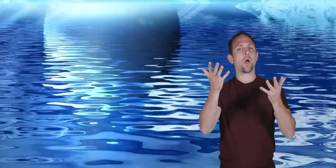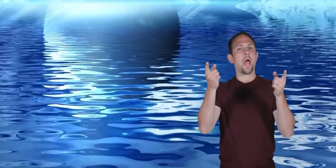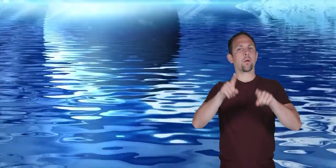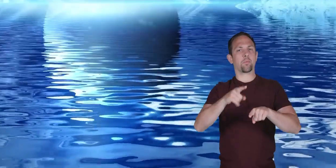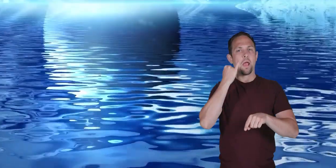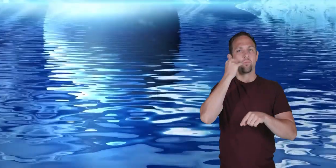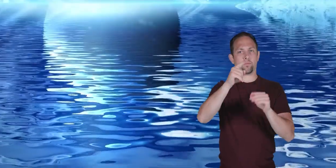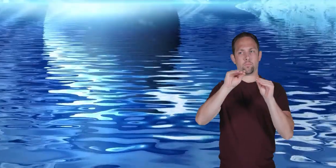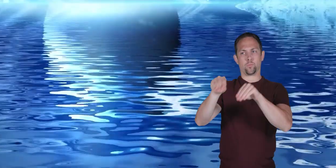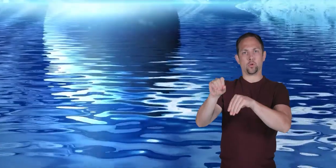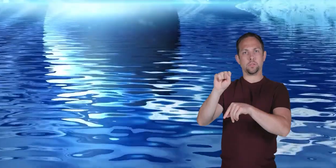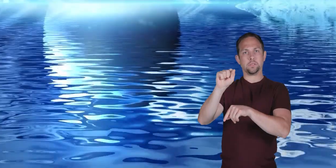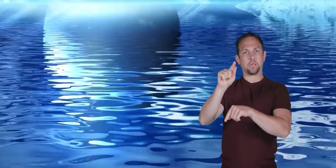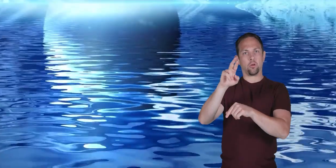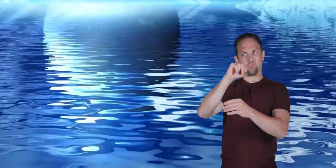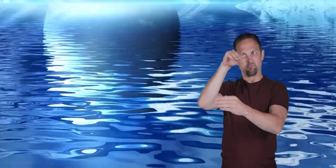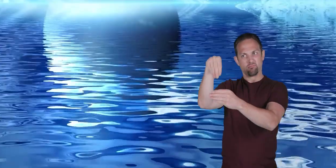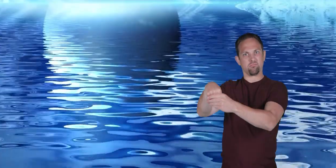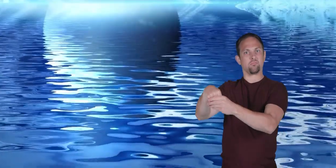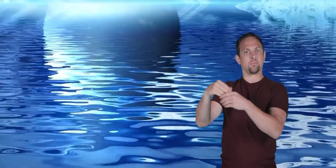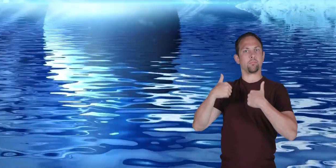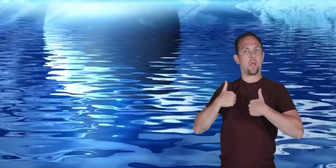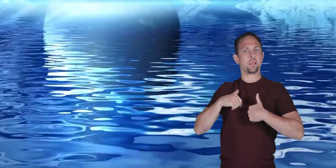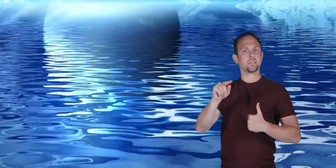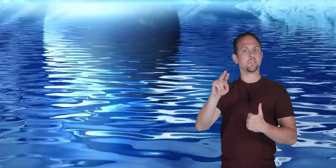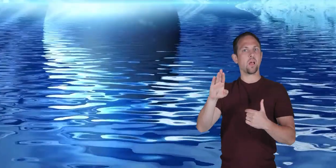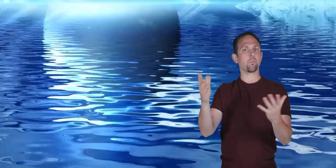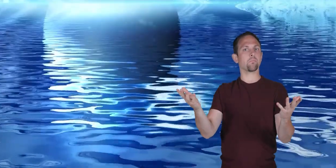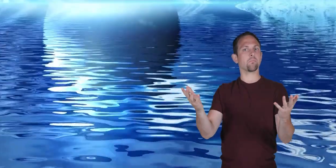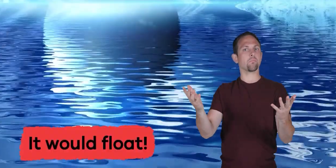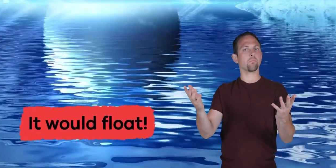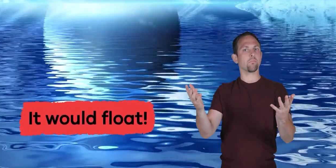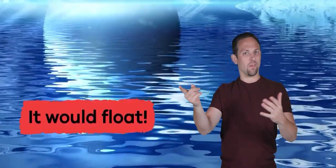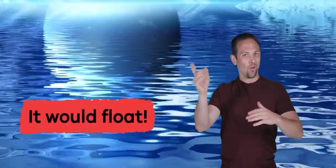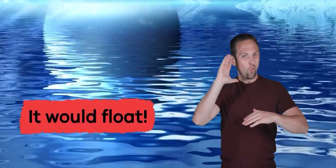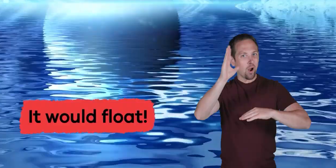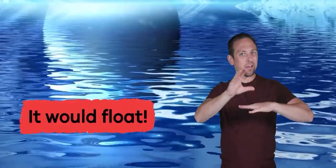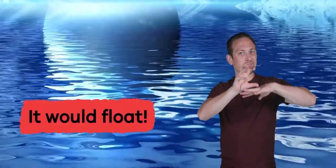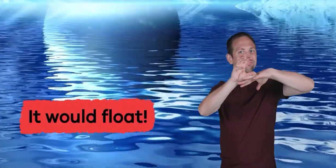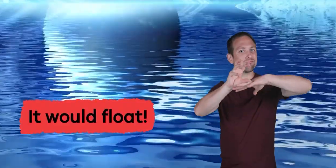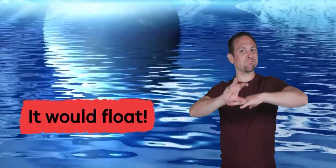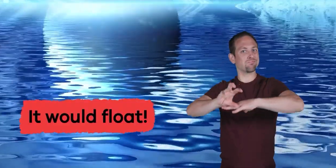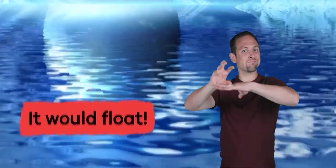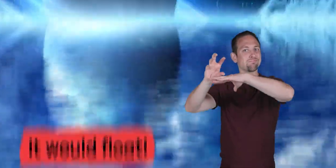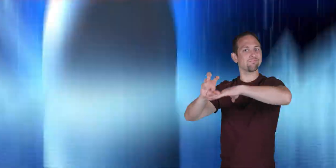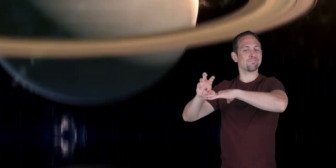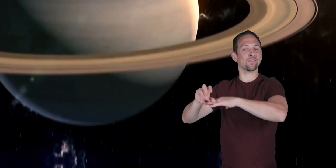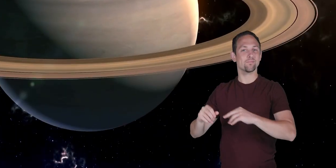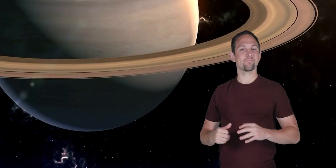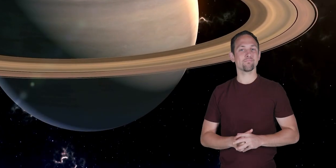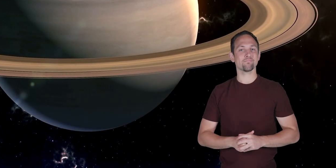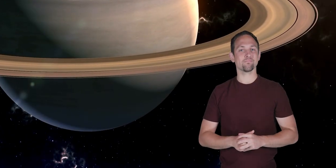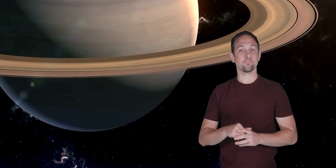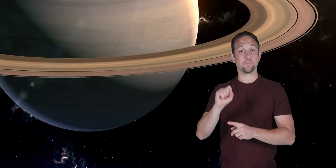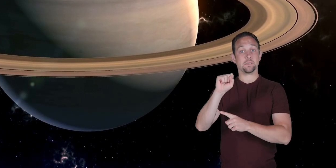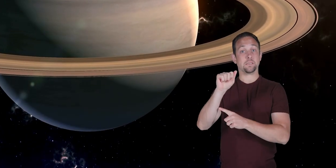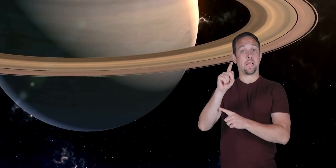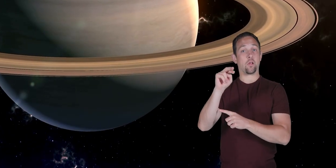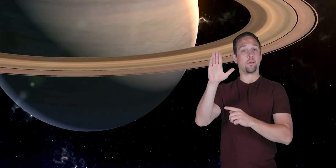put Saturn in a planet-sized bathtub it would float Saturn's most iconic